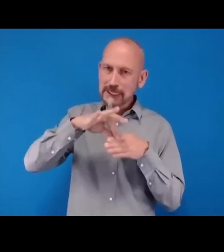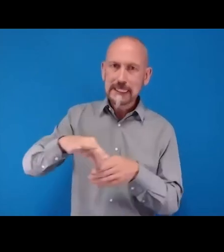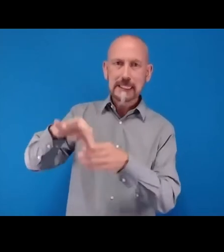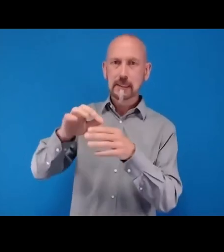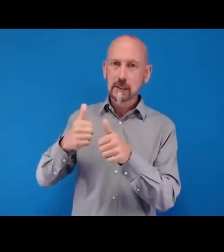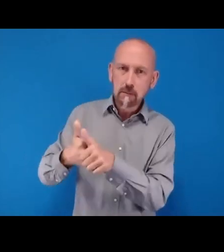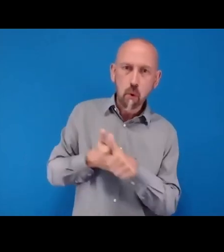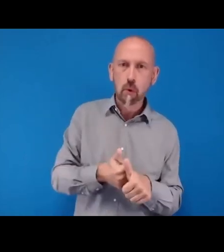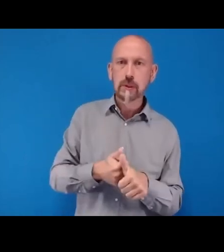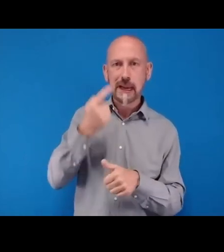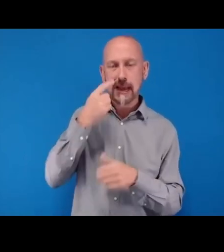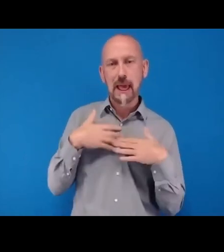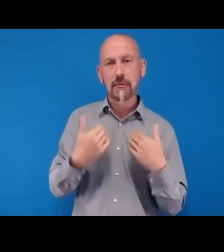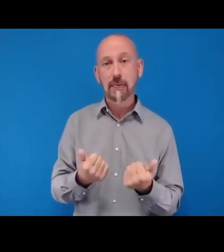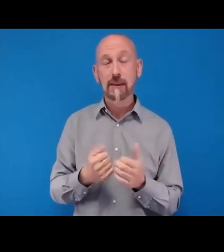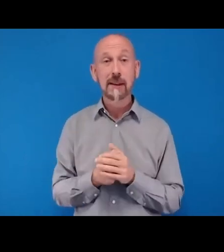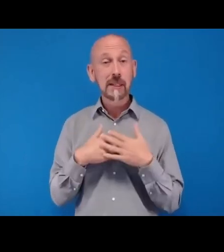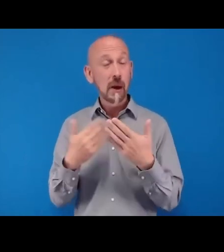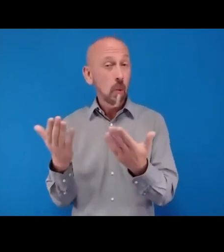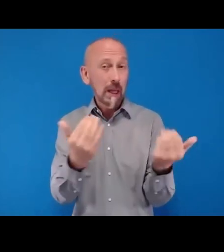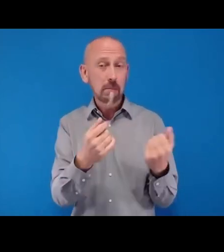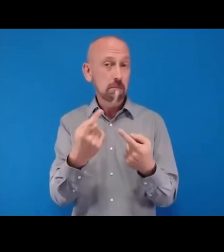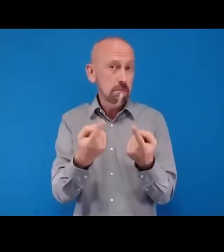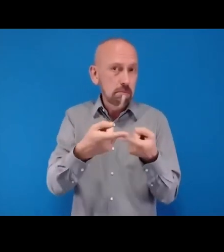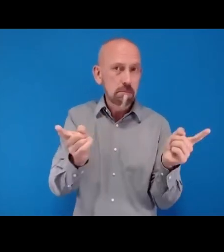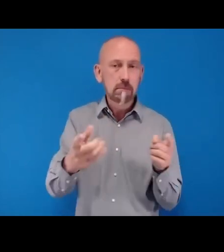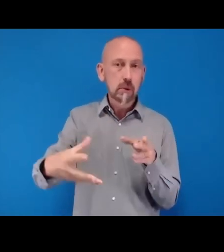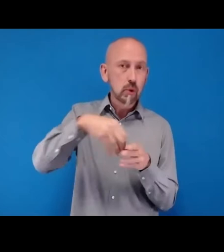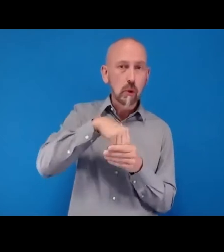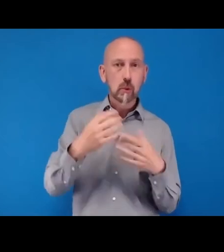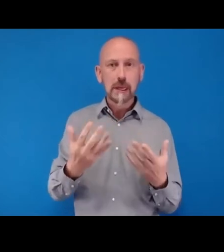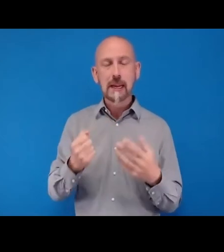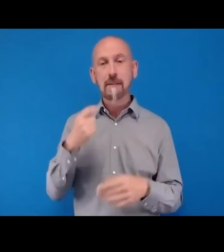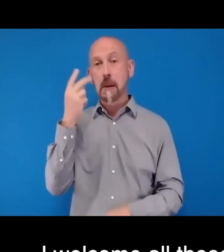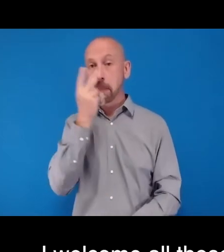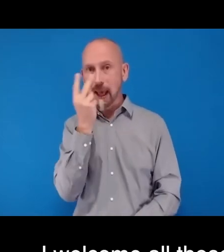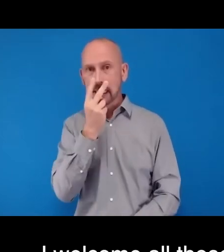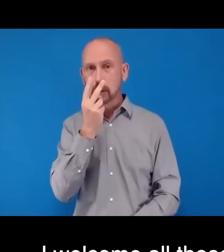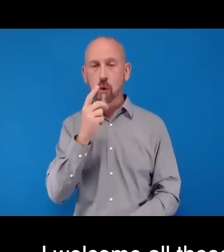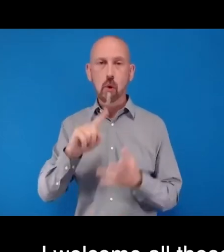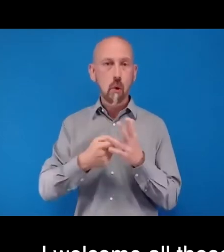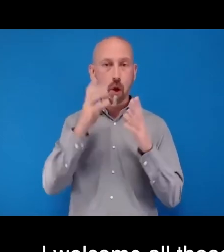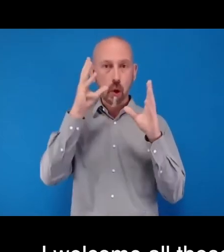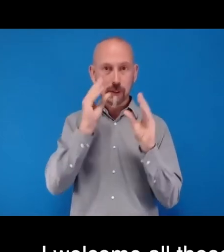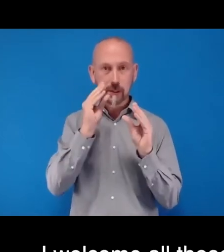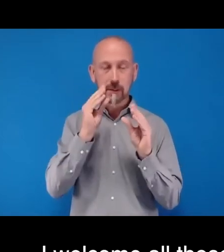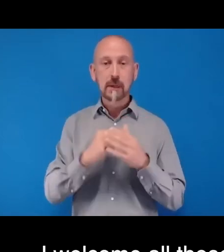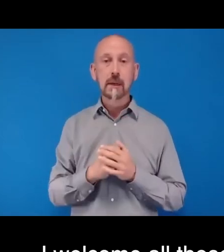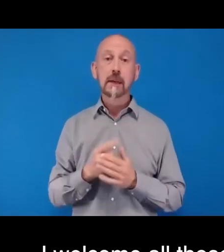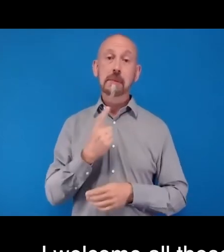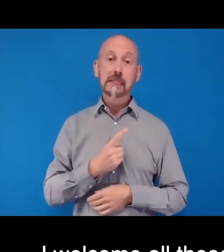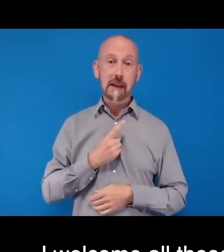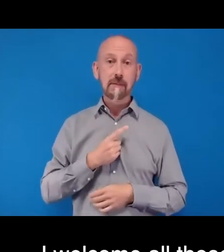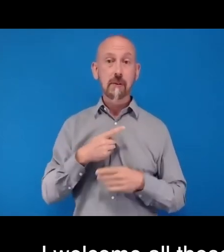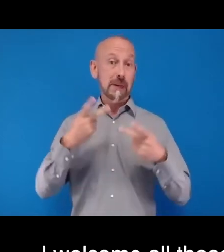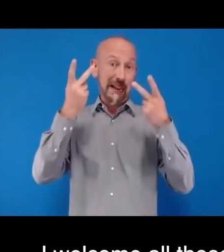all those joining today who are blind or who have low vision. Today, I'm wearing glasses, and I